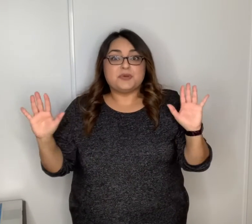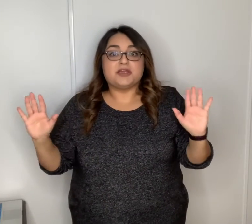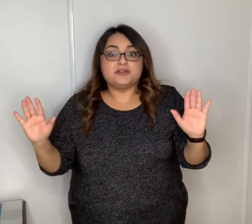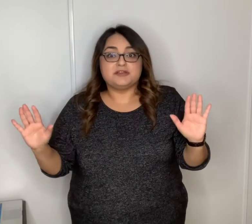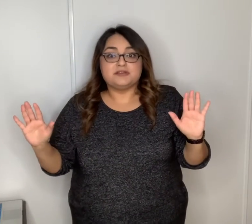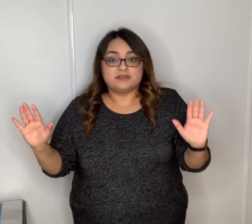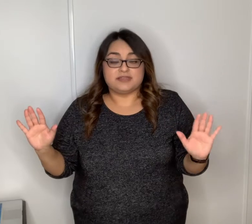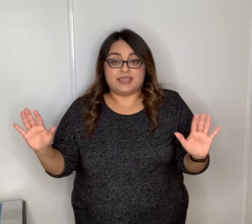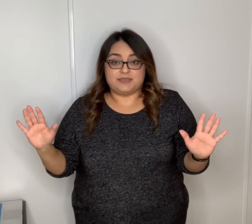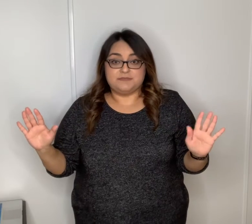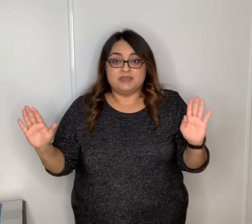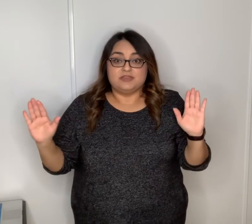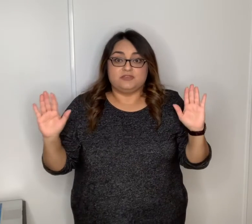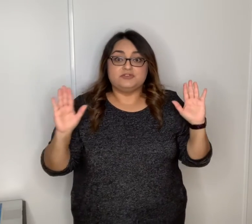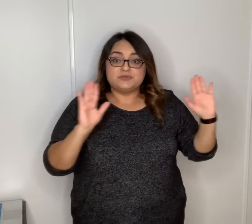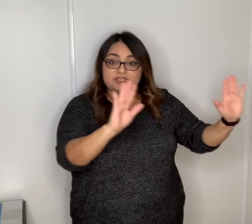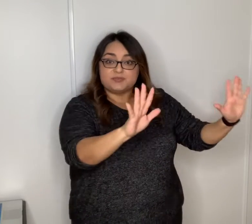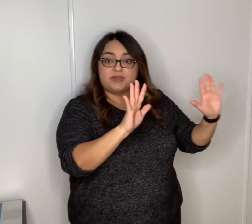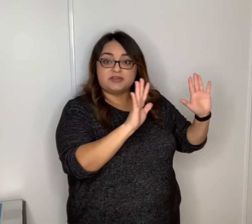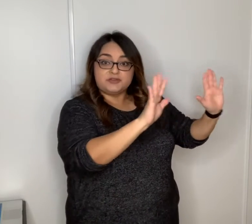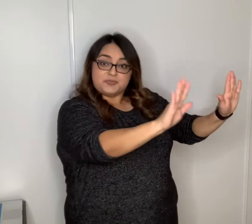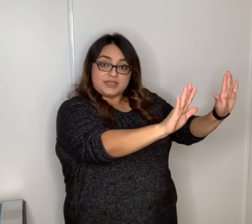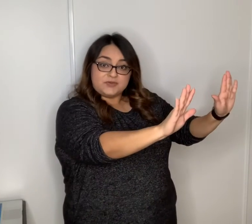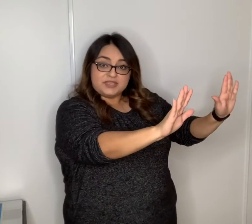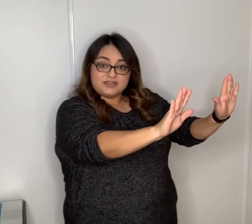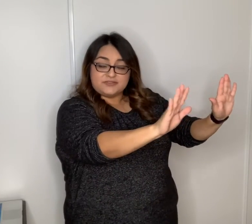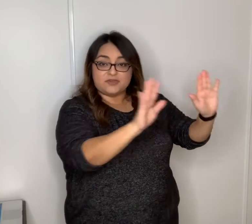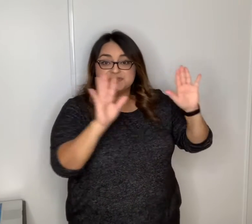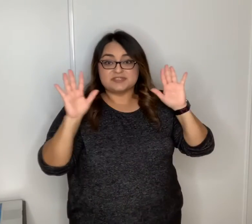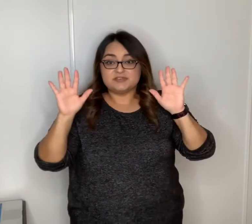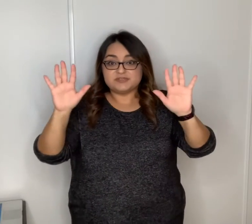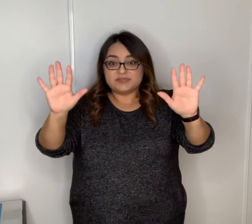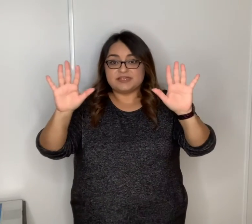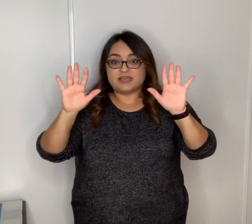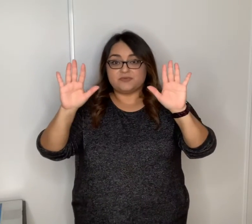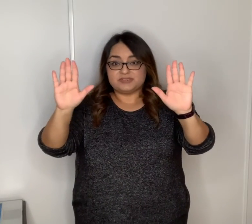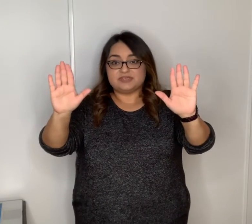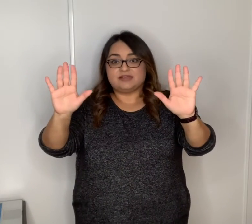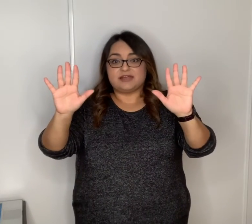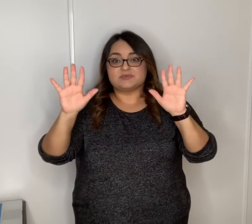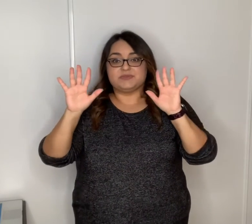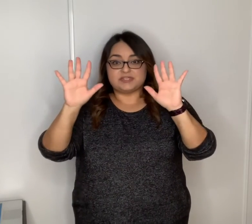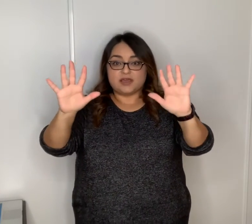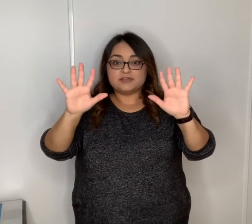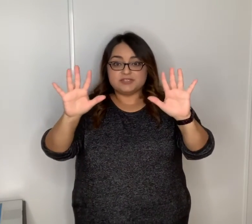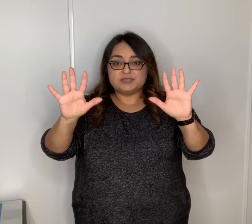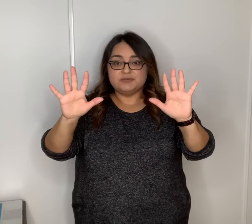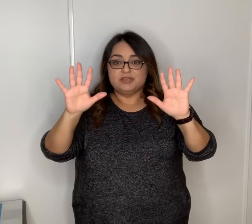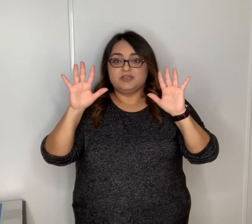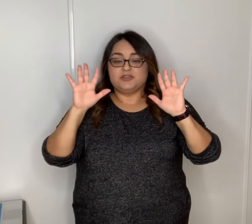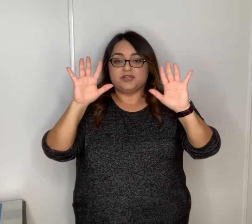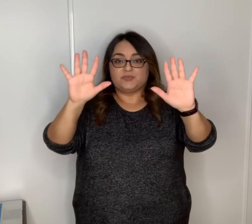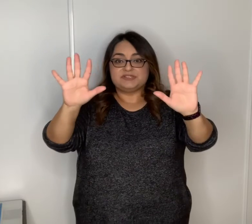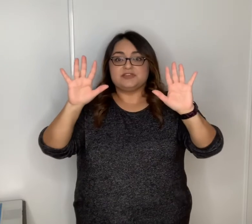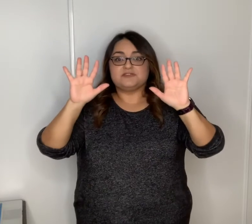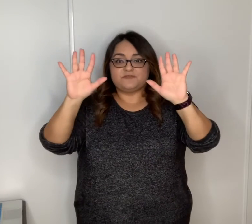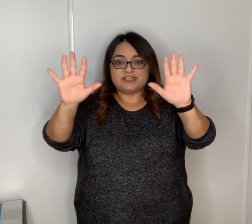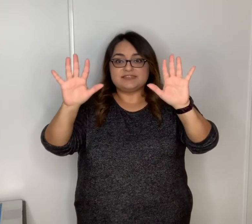partner game you do need a partner to play with so i'm just going to do it like how we did in class when we taught it to you you're going to pretend you're facing